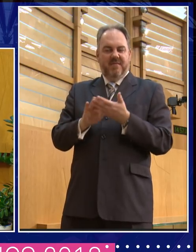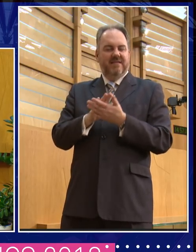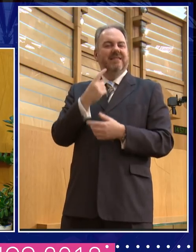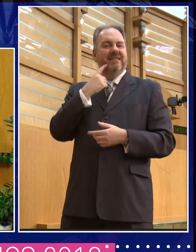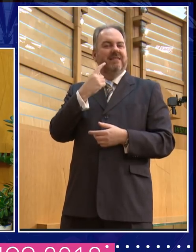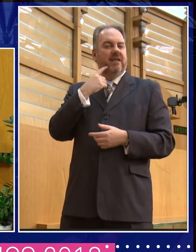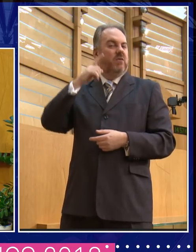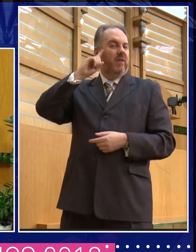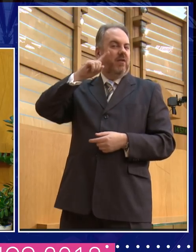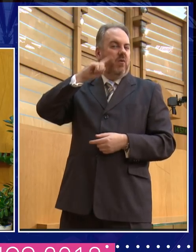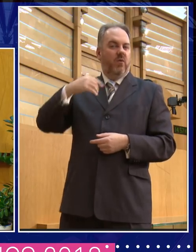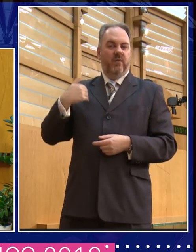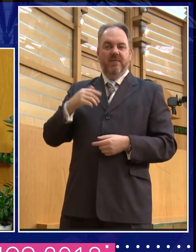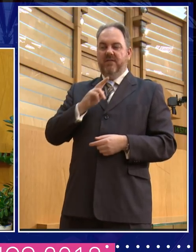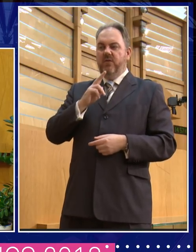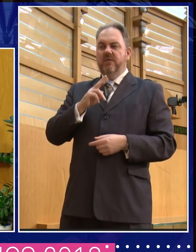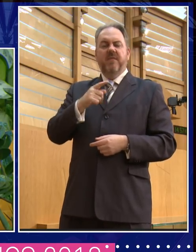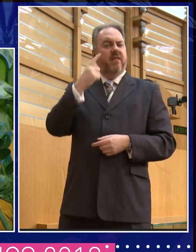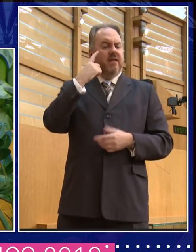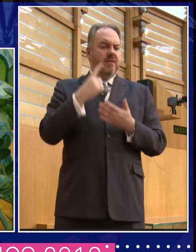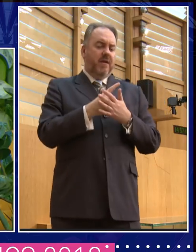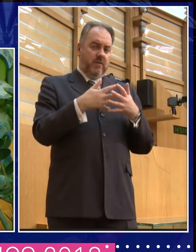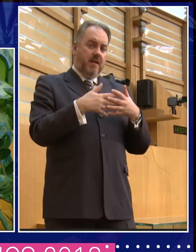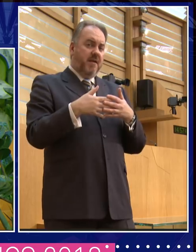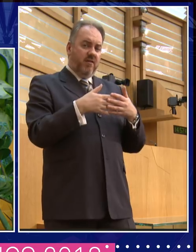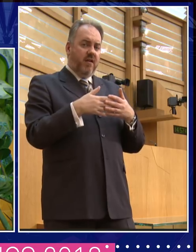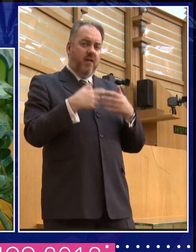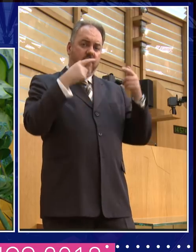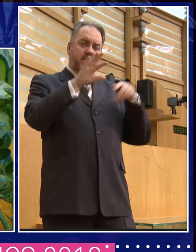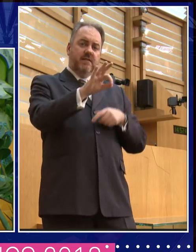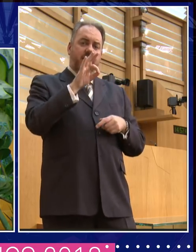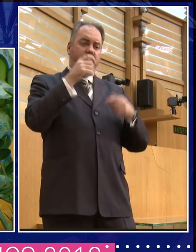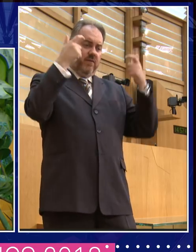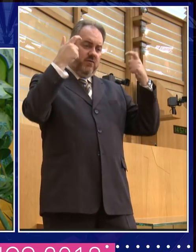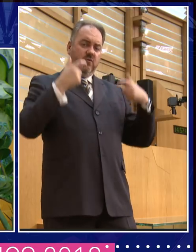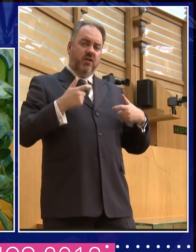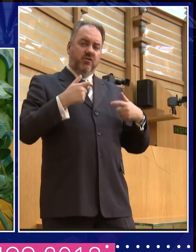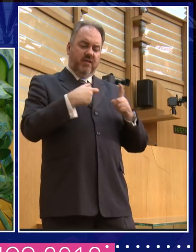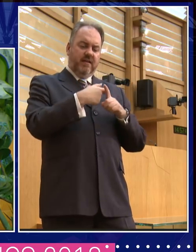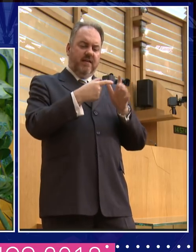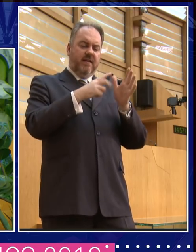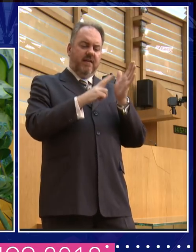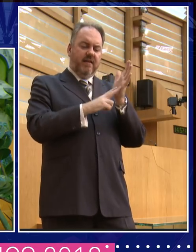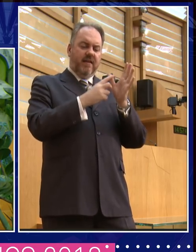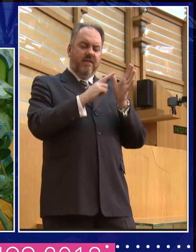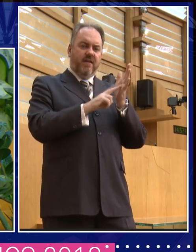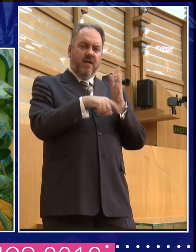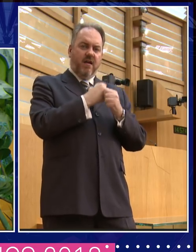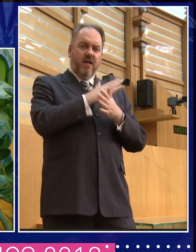thought in the, the Kavanagh case, uh, I started off thinking, well, maybe I do